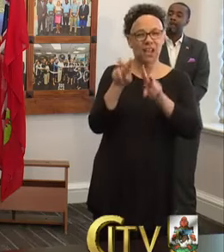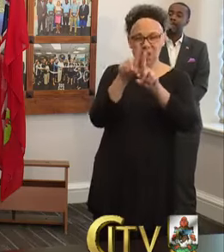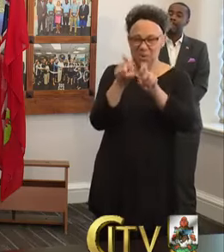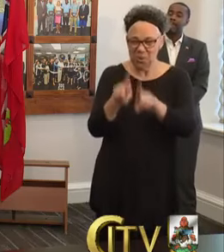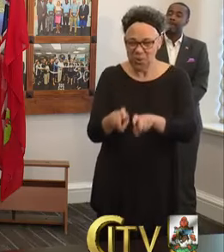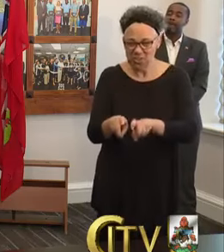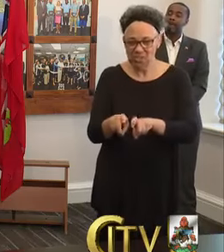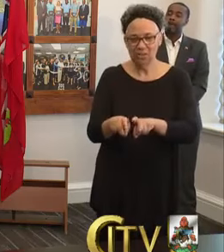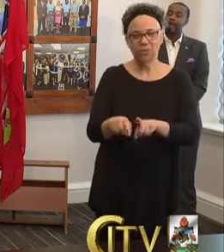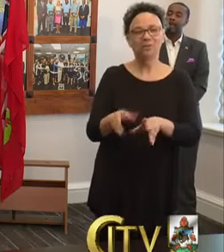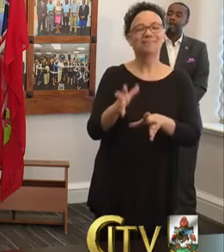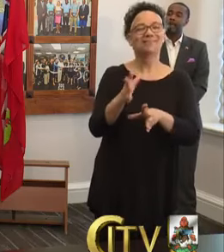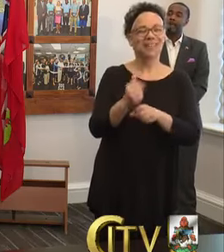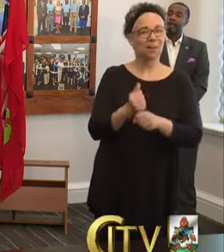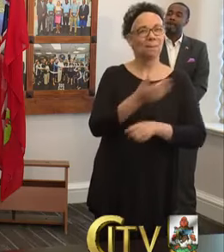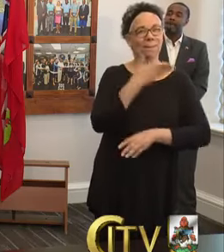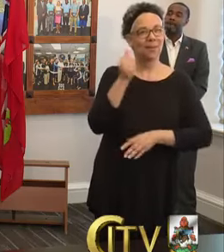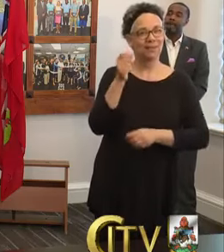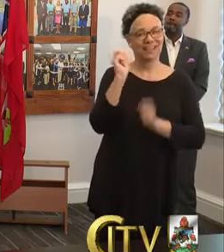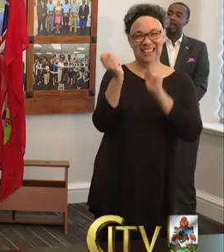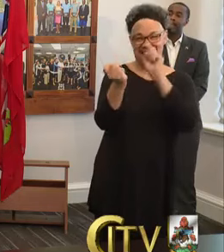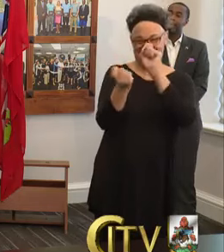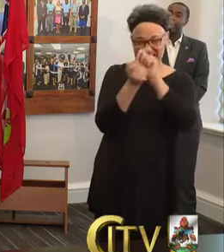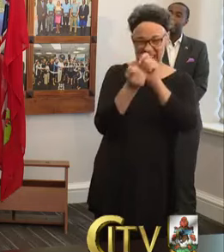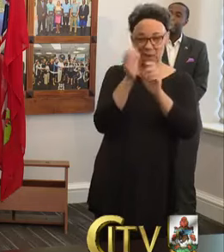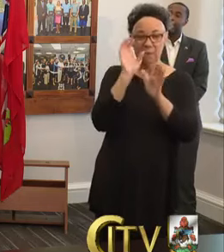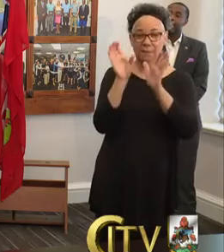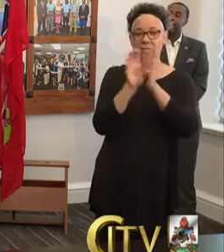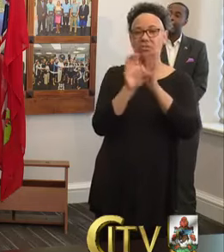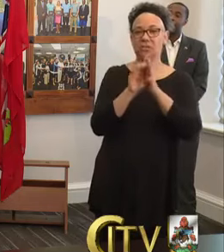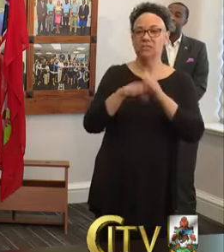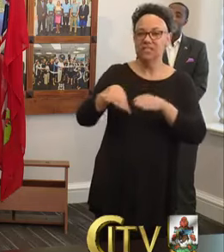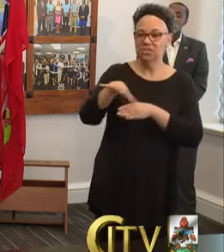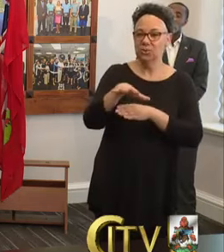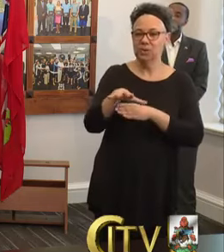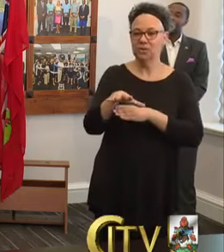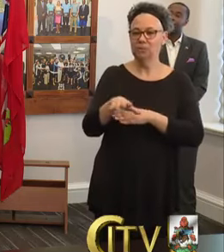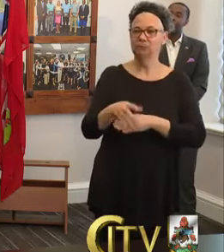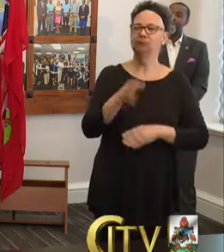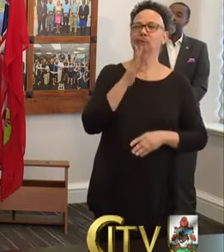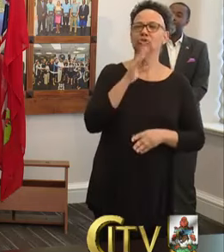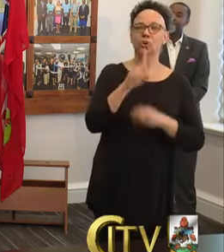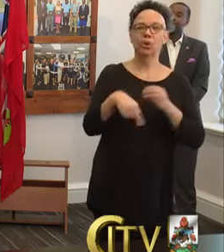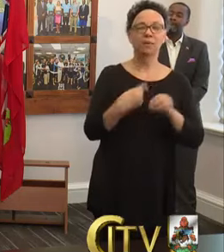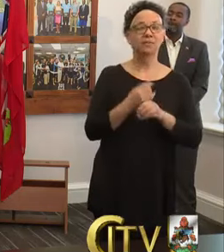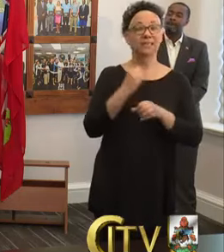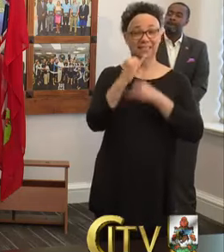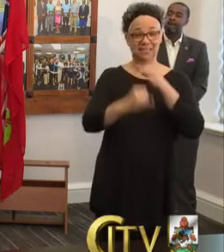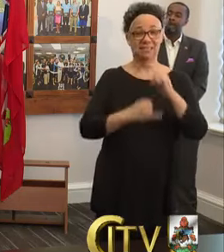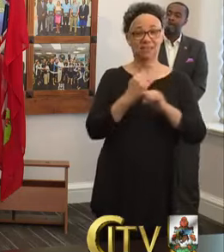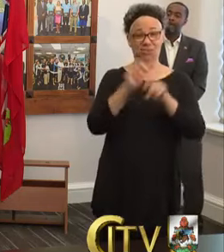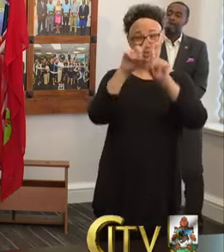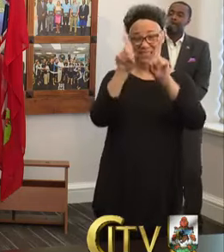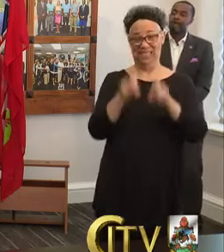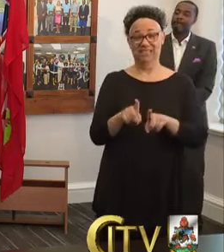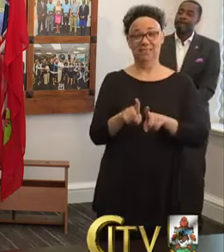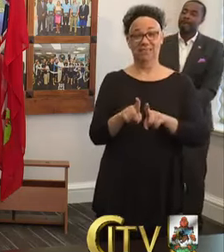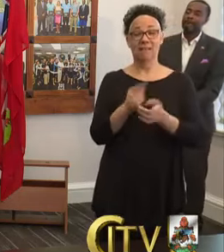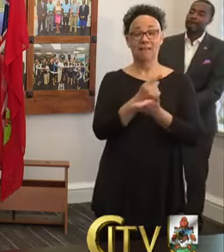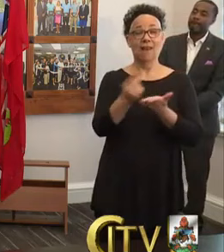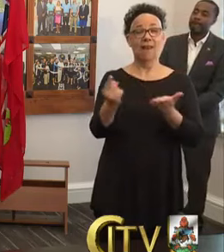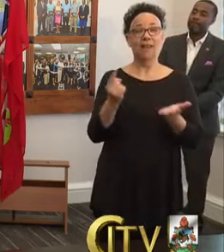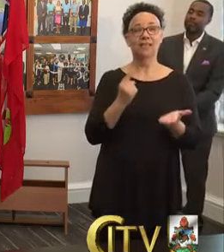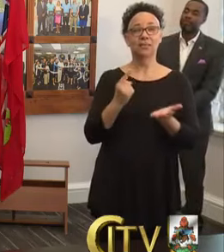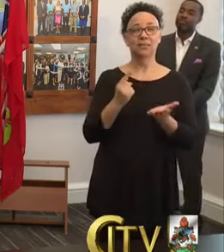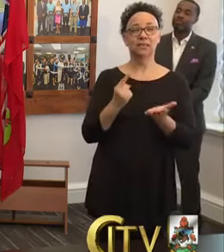picture of the situation and determine the best way forward. Now I want to talk about our international examinations. Last week